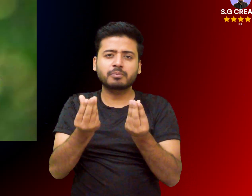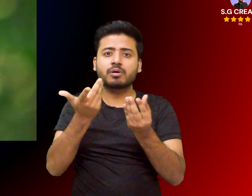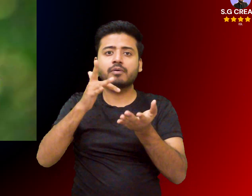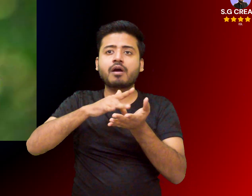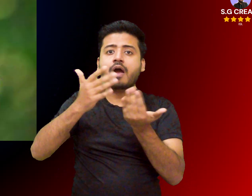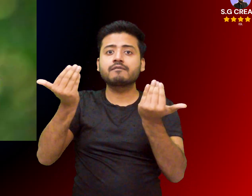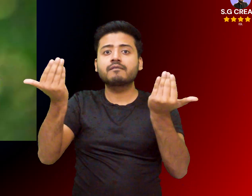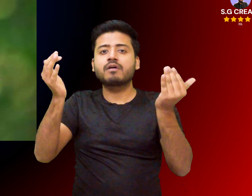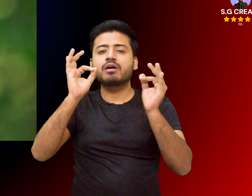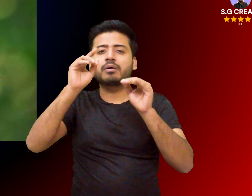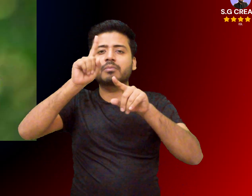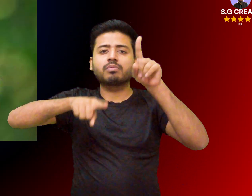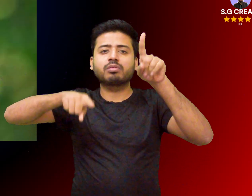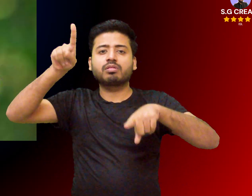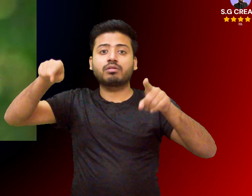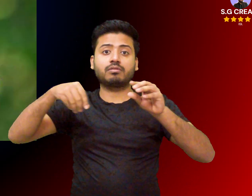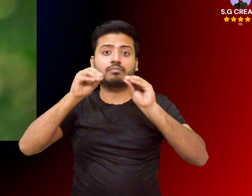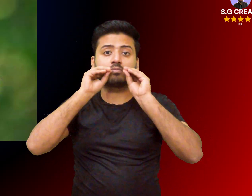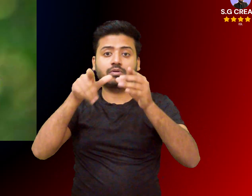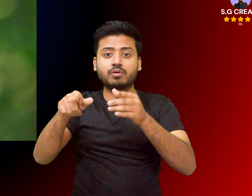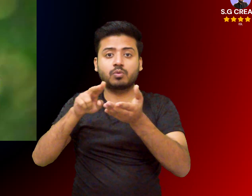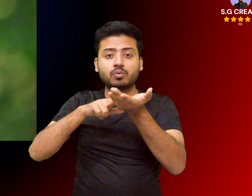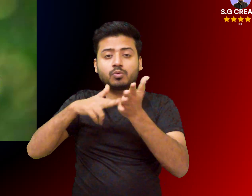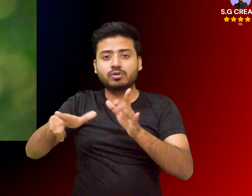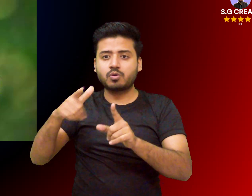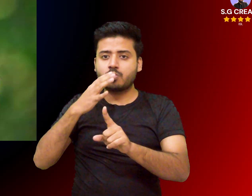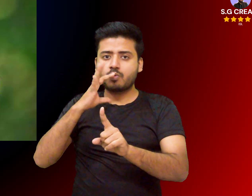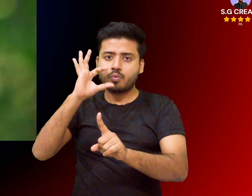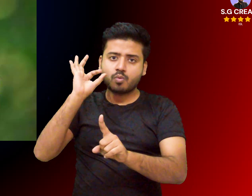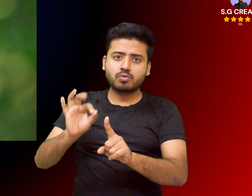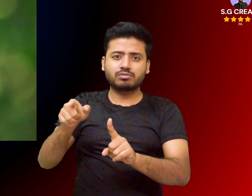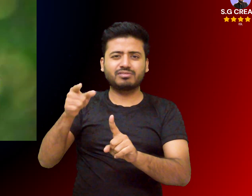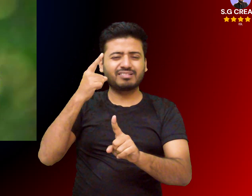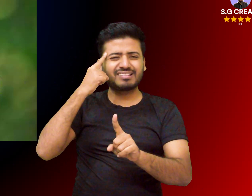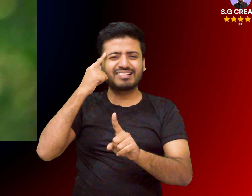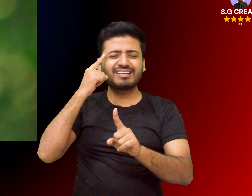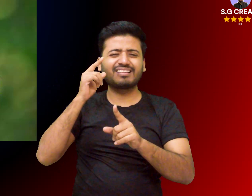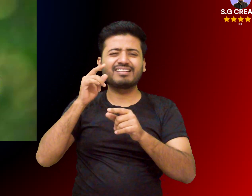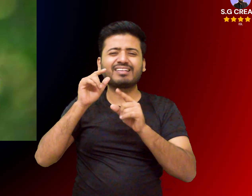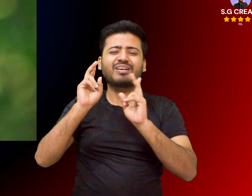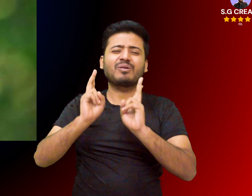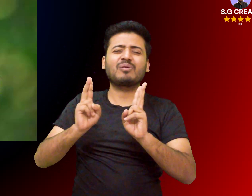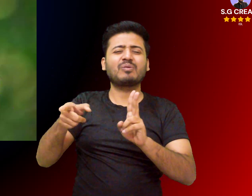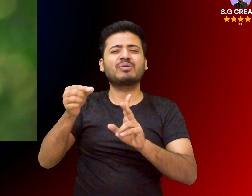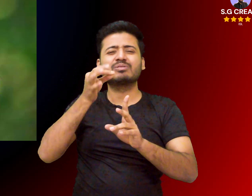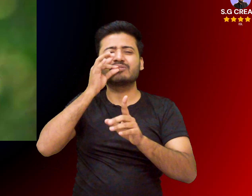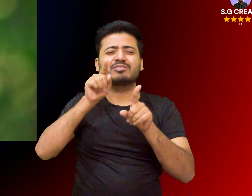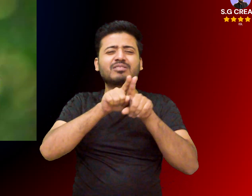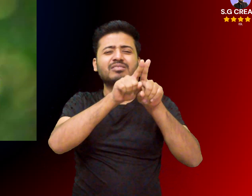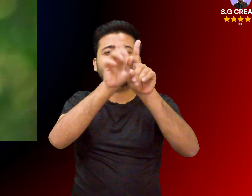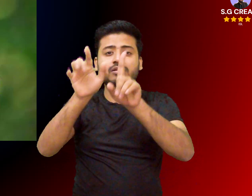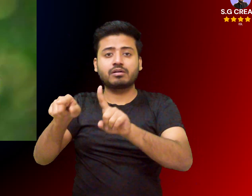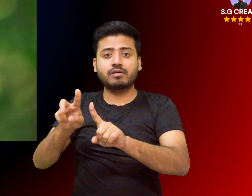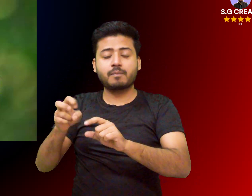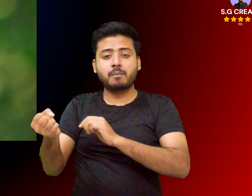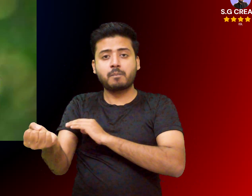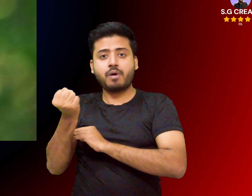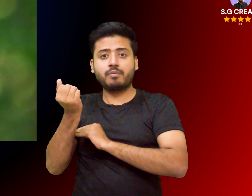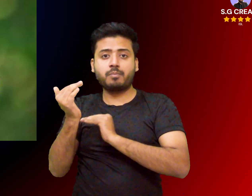promotes digestive health dandelion has been used for centuries to support the digestive system it stimulates by production